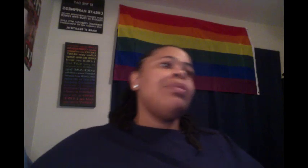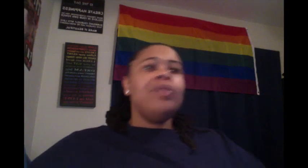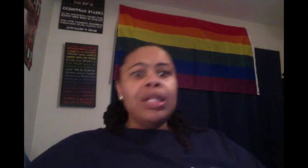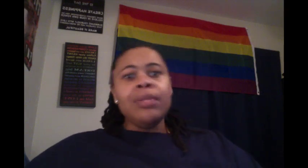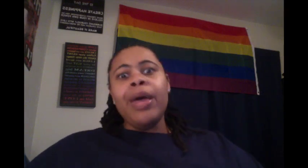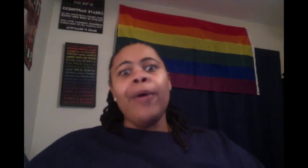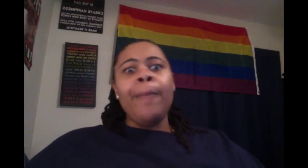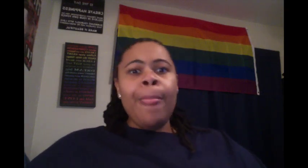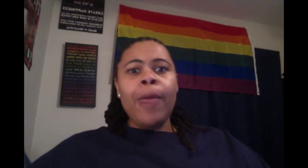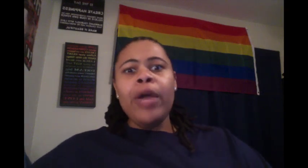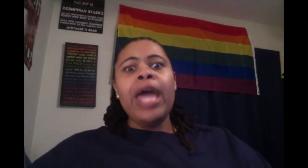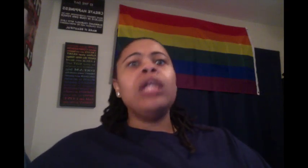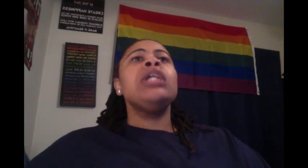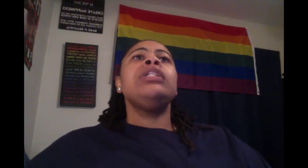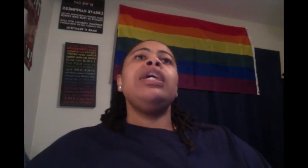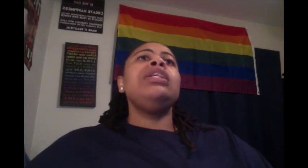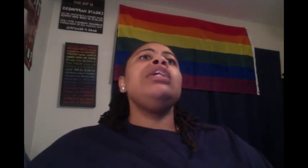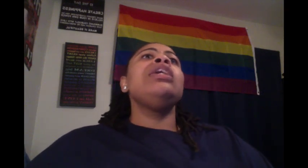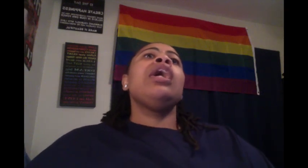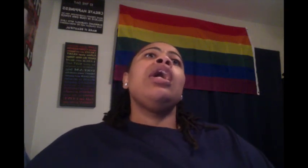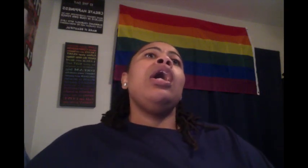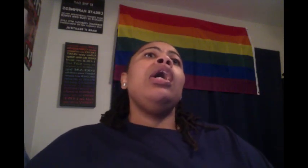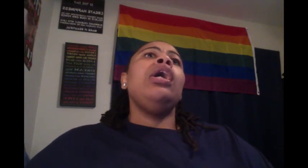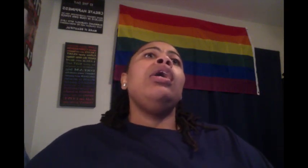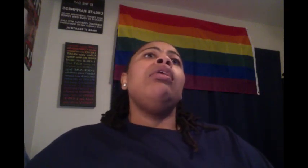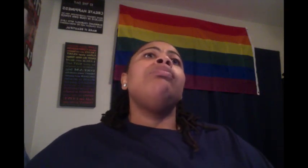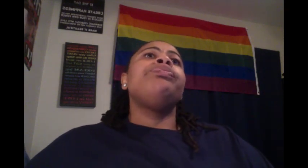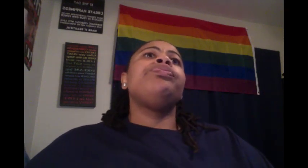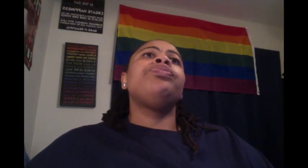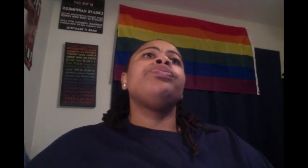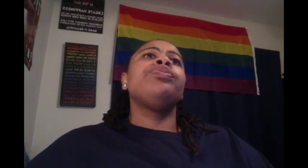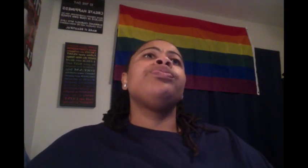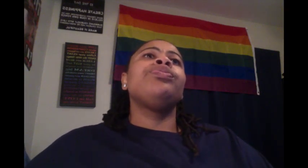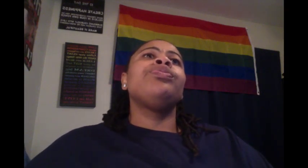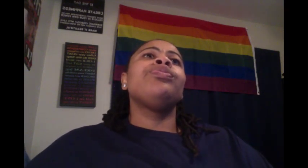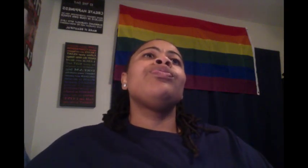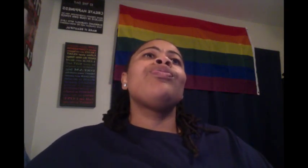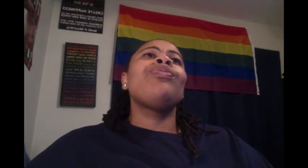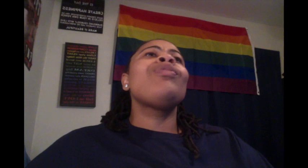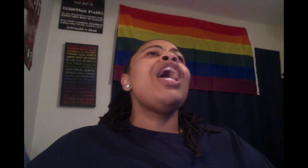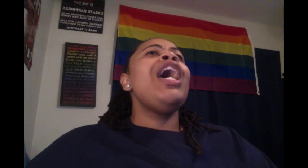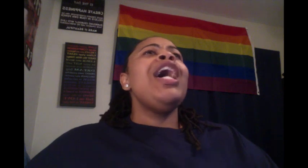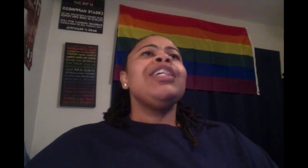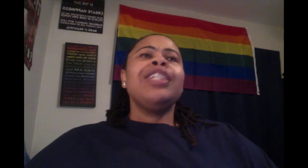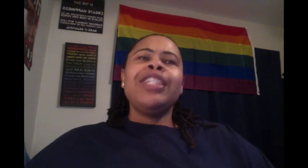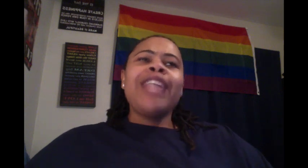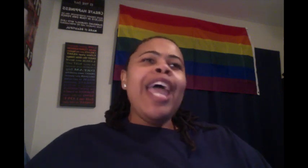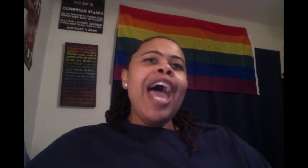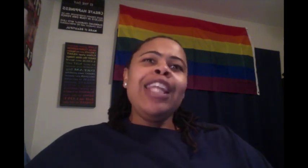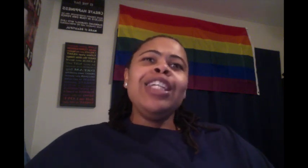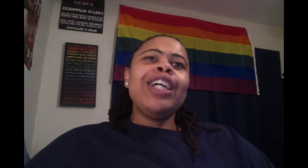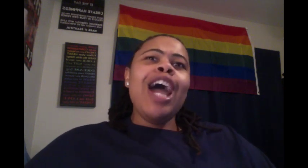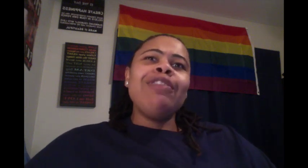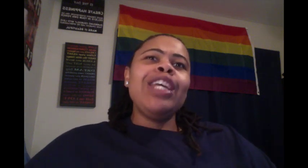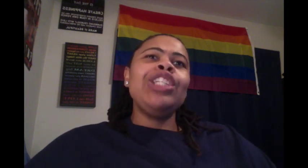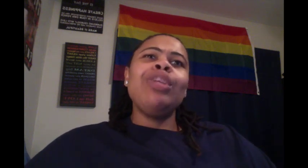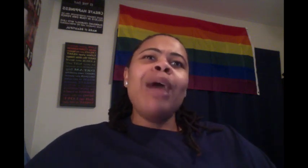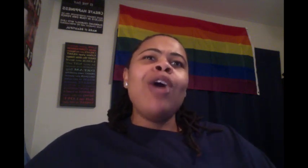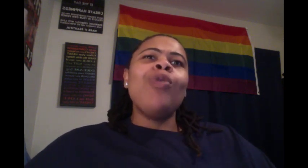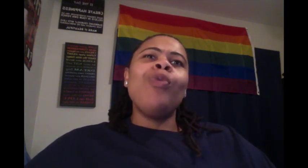You need some help. Okay. Now see, um, they had a little conversation about what